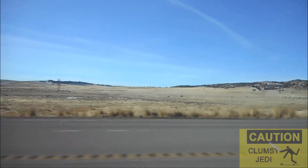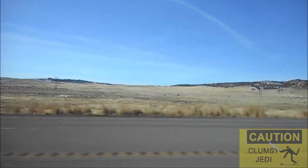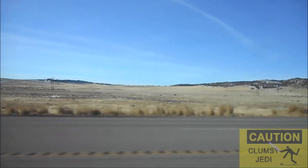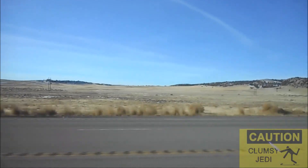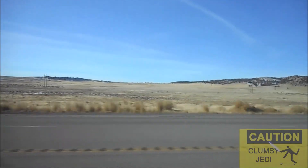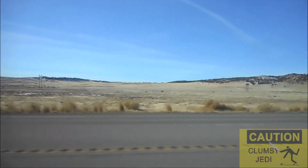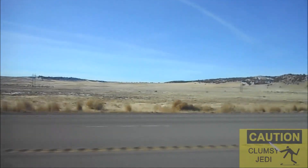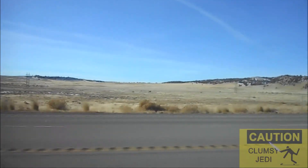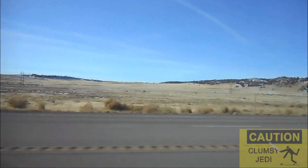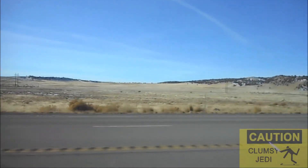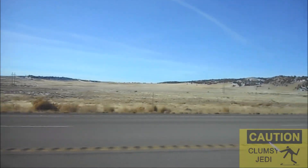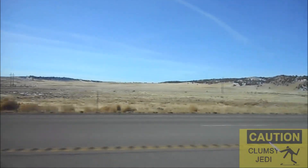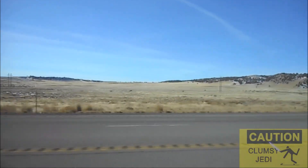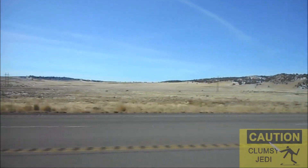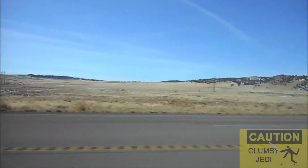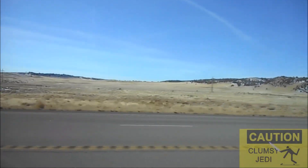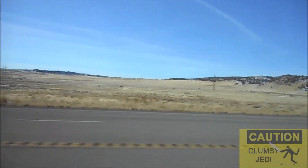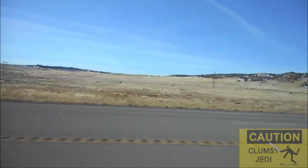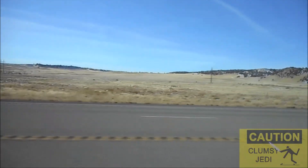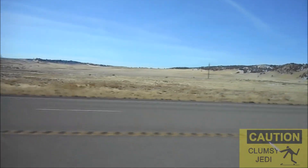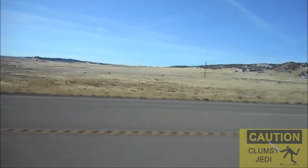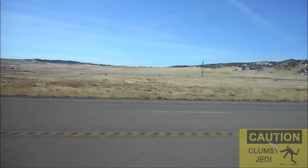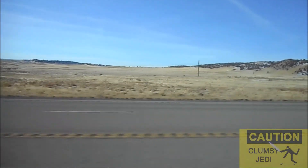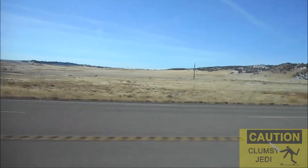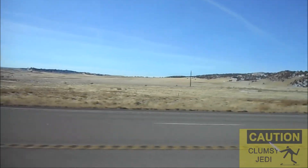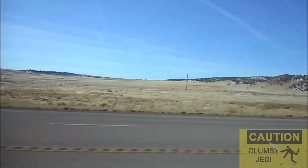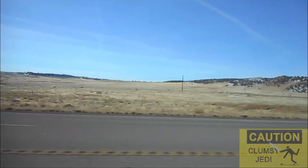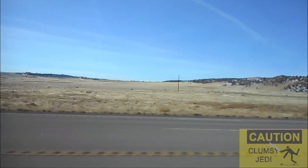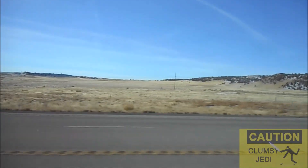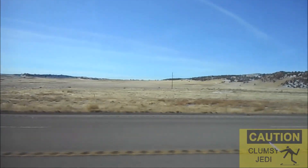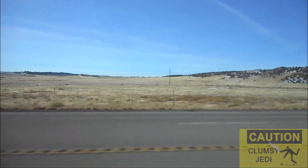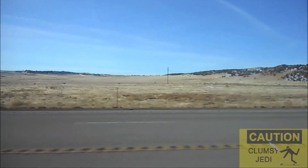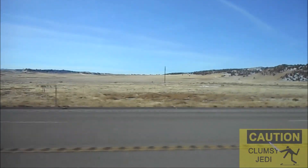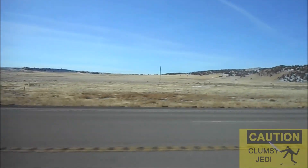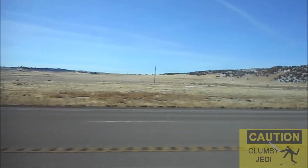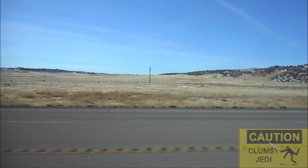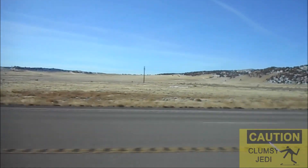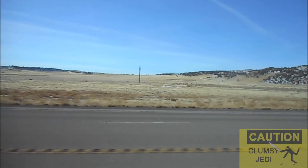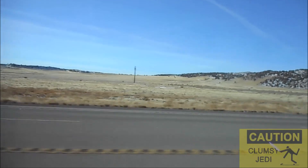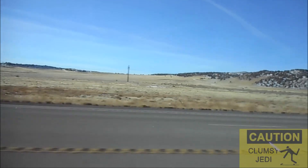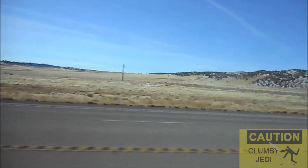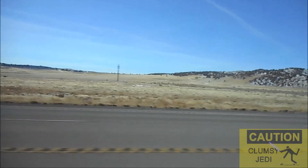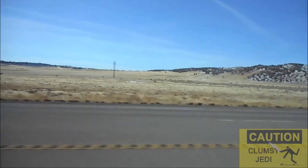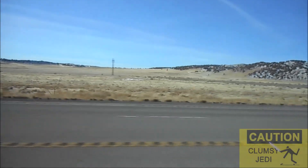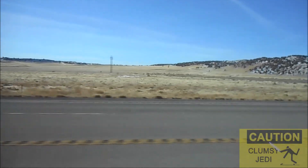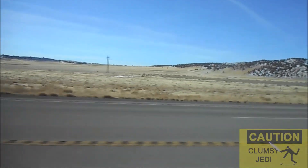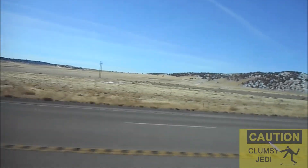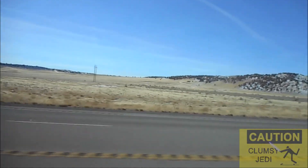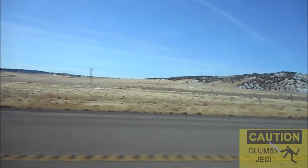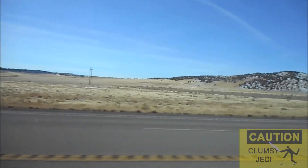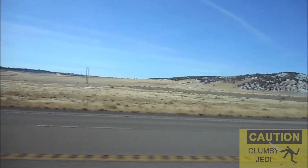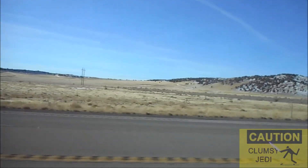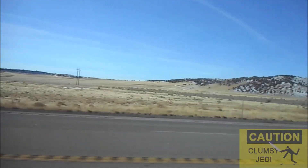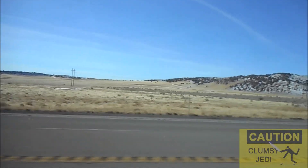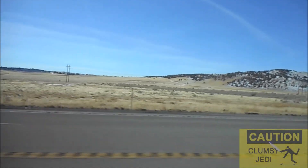in the high desert where we came from, the snow would have been gone in about two hours. Here it sticks around for,